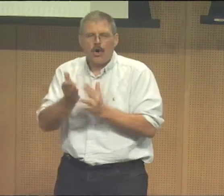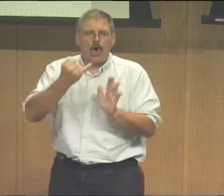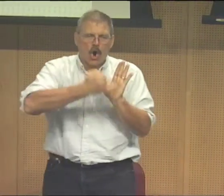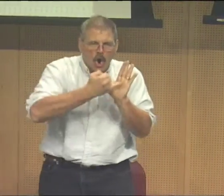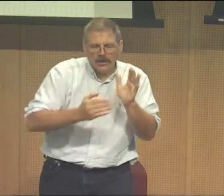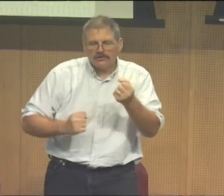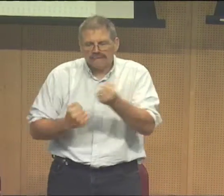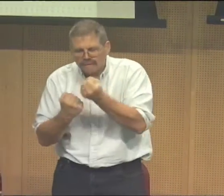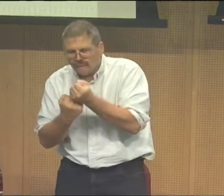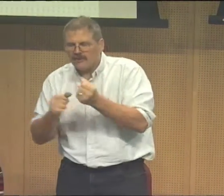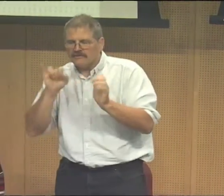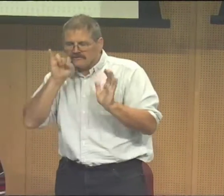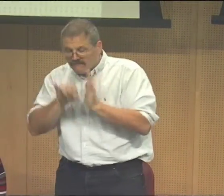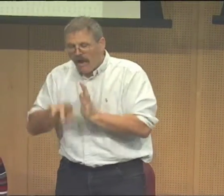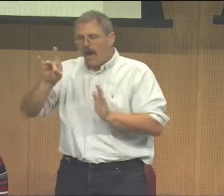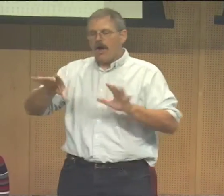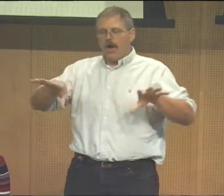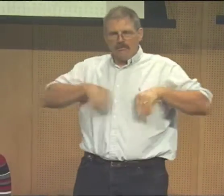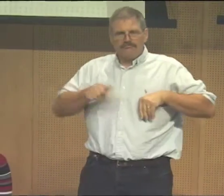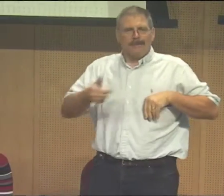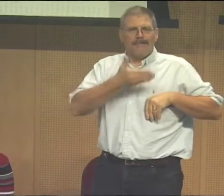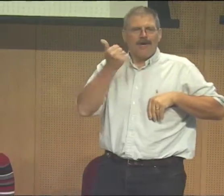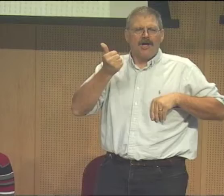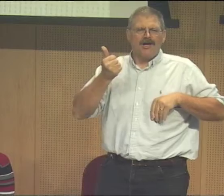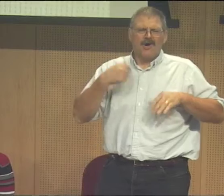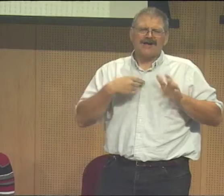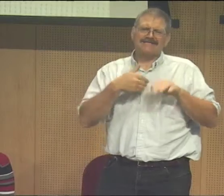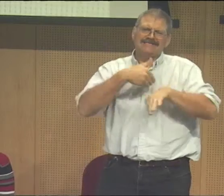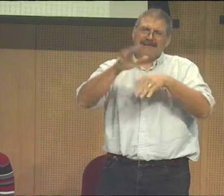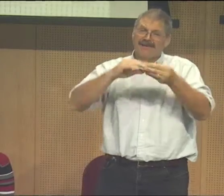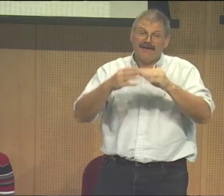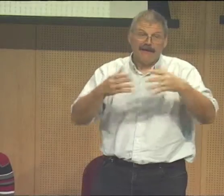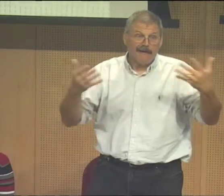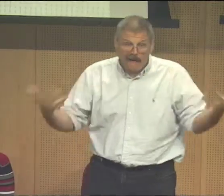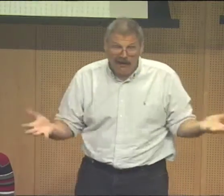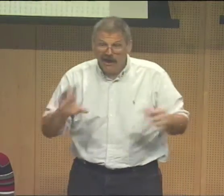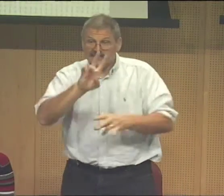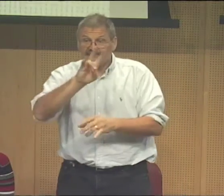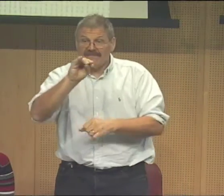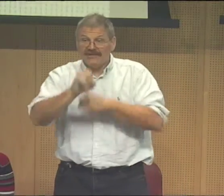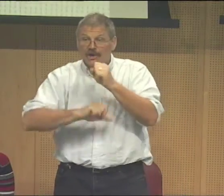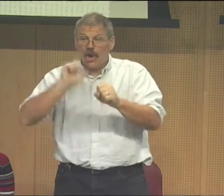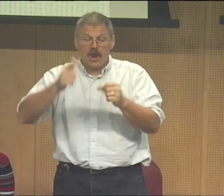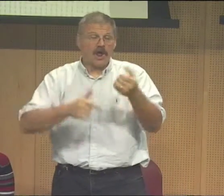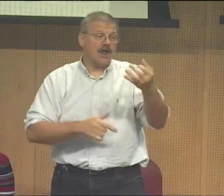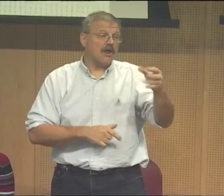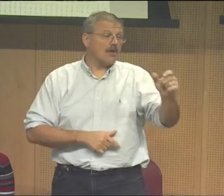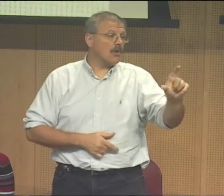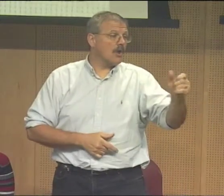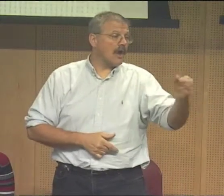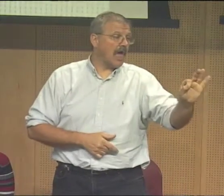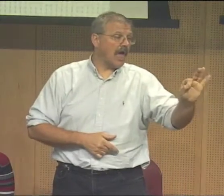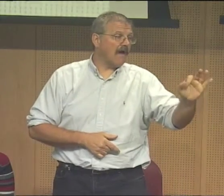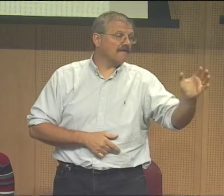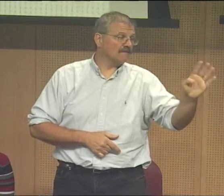us. And so I think through art we need to advocate for ourselves and our deafhood. So 70 years later,